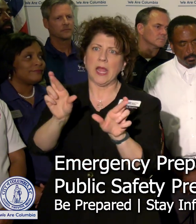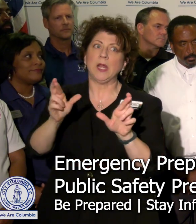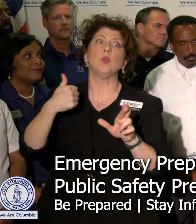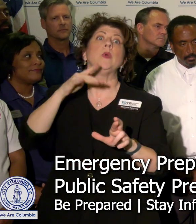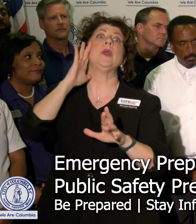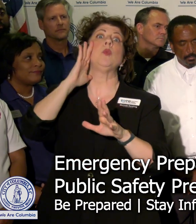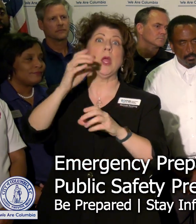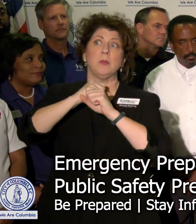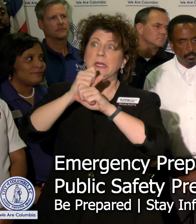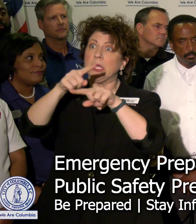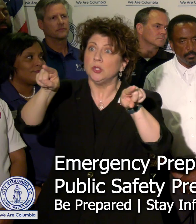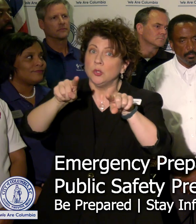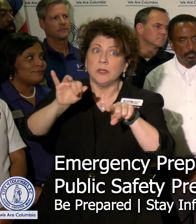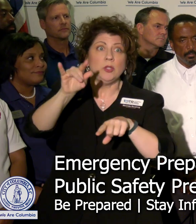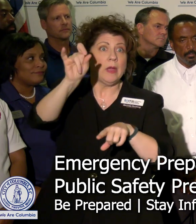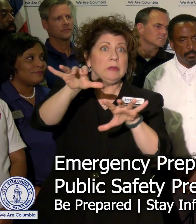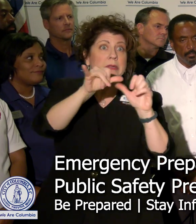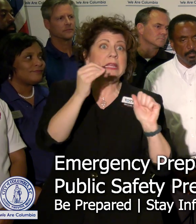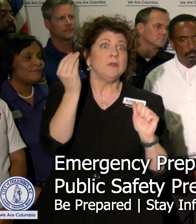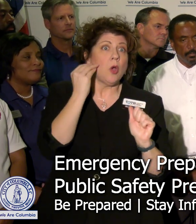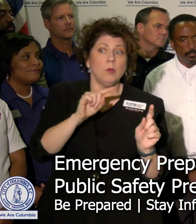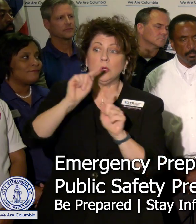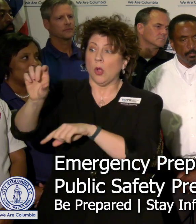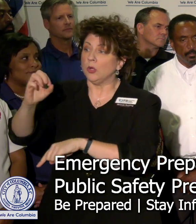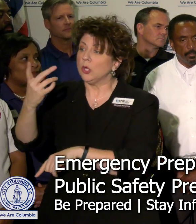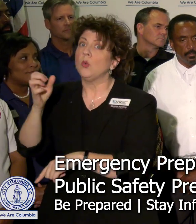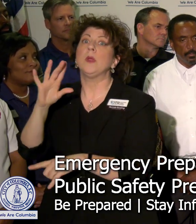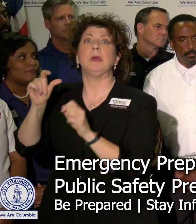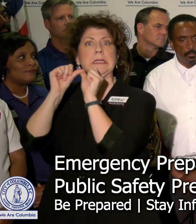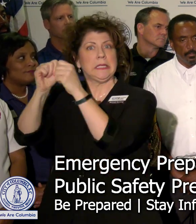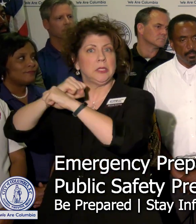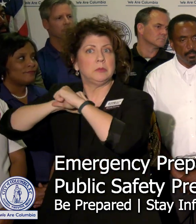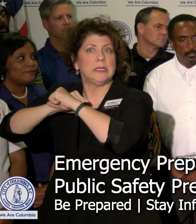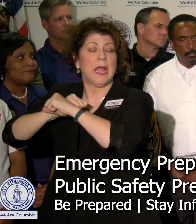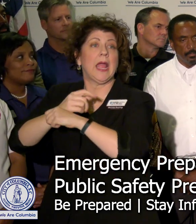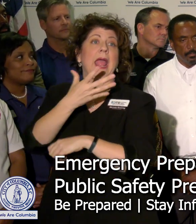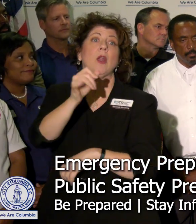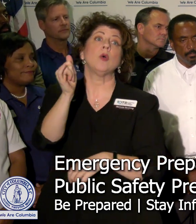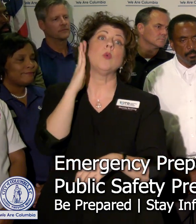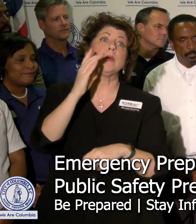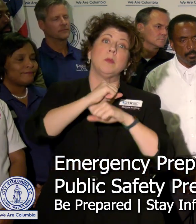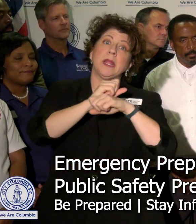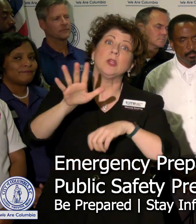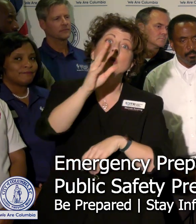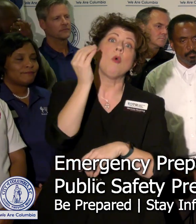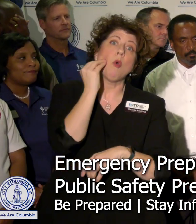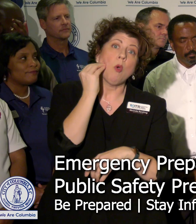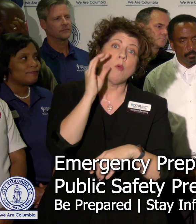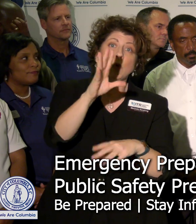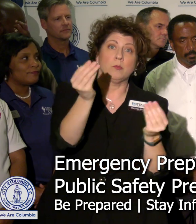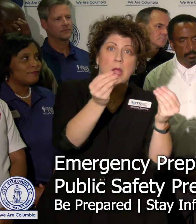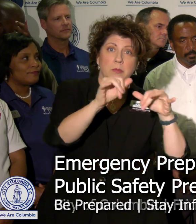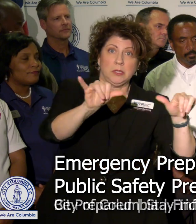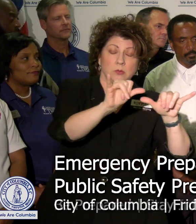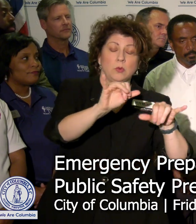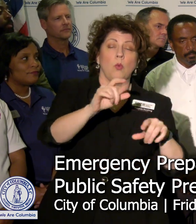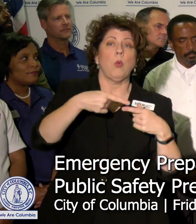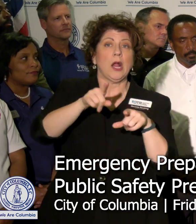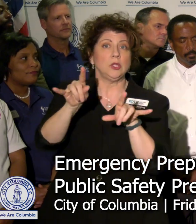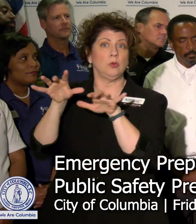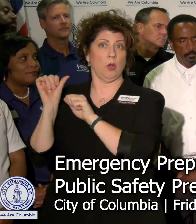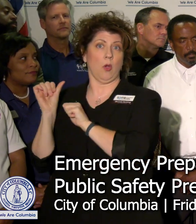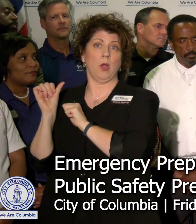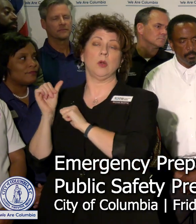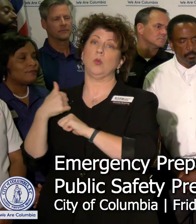you if you have to go to a shelter. We're going to protect your home. We're going to protect your property also. This is a joint effort and we've got a big team and